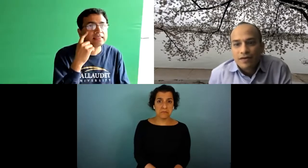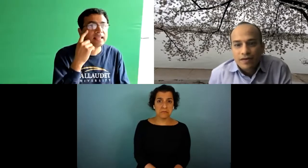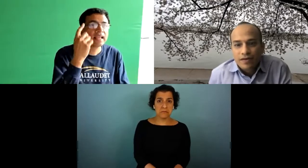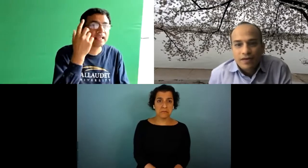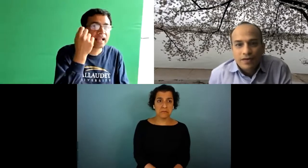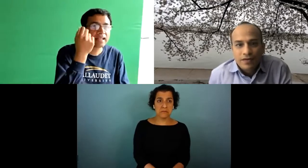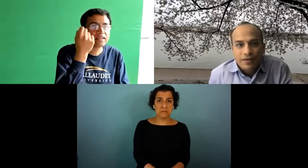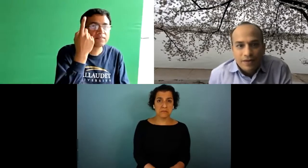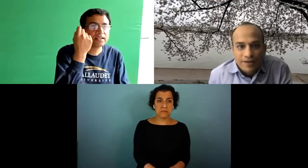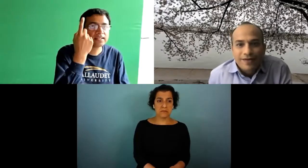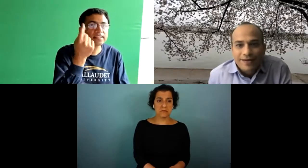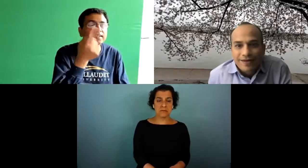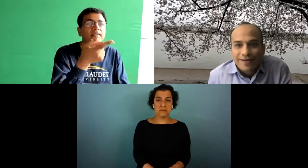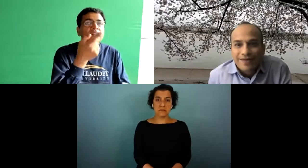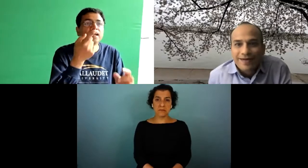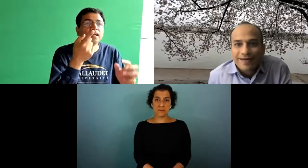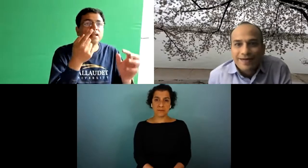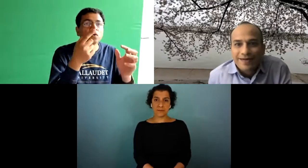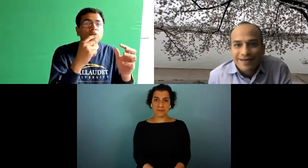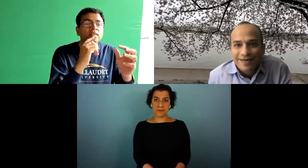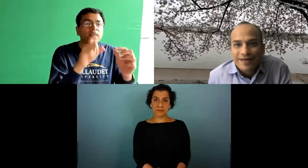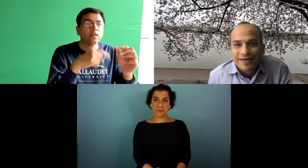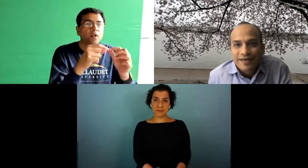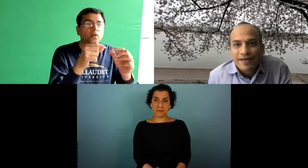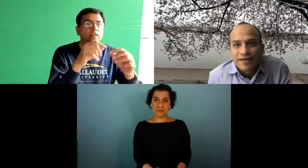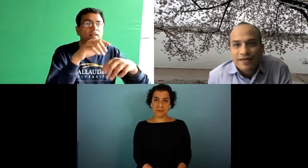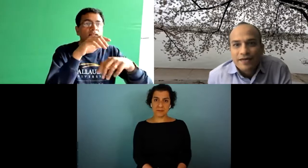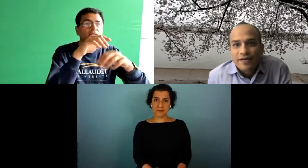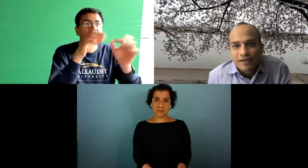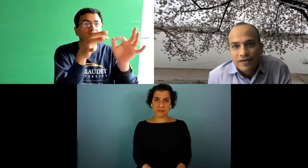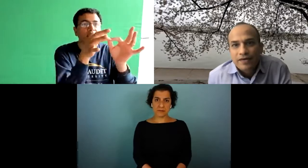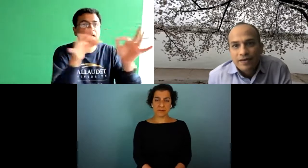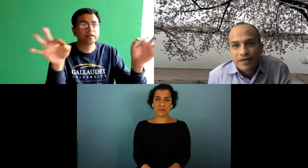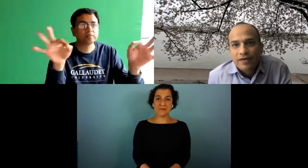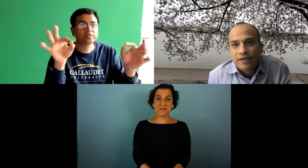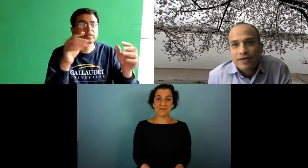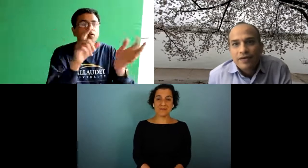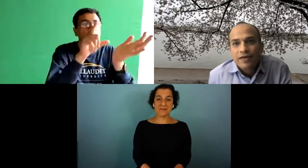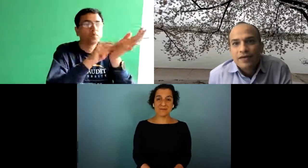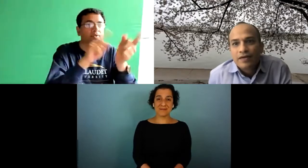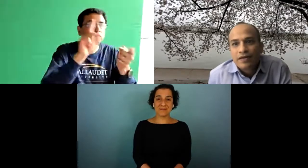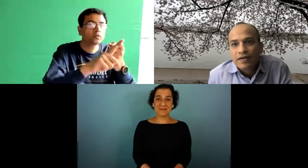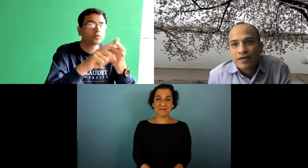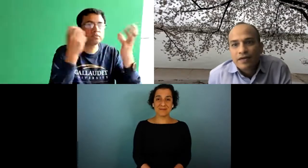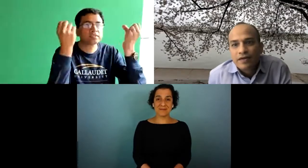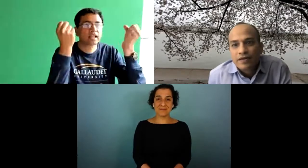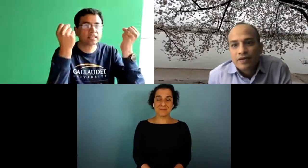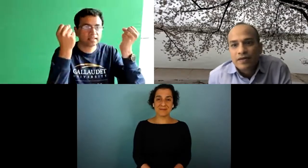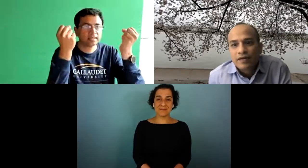well okay i just was i think i maybe get what um julie's driving at here i think that she's asking about